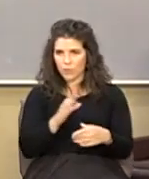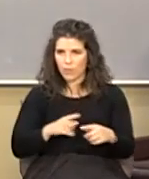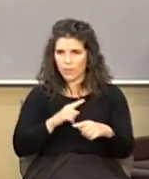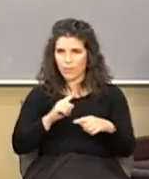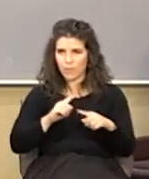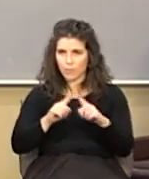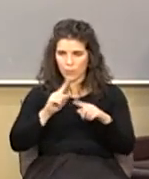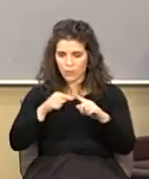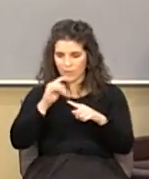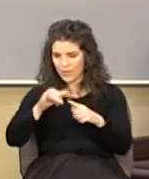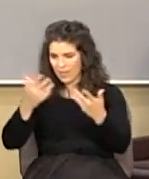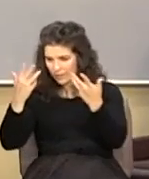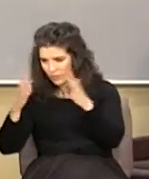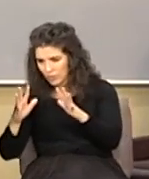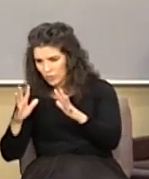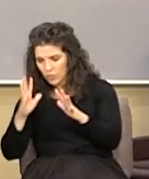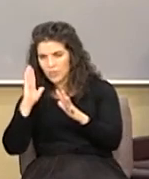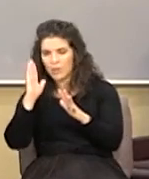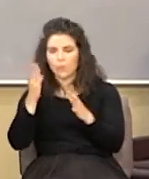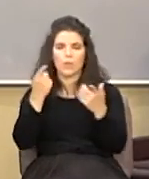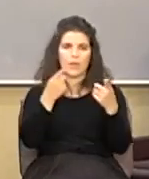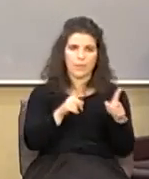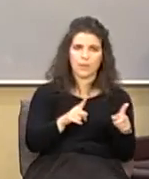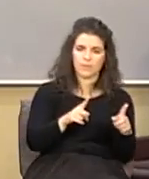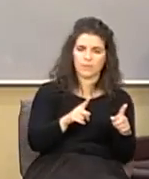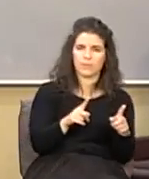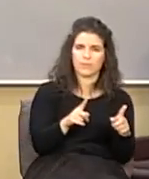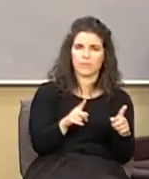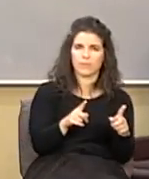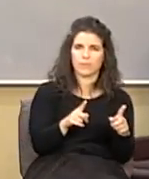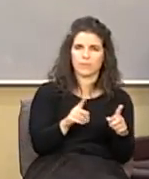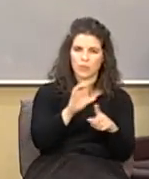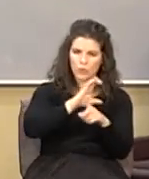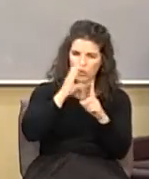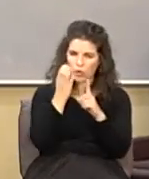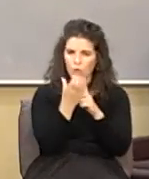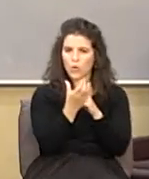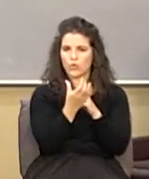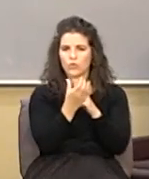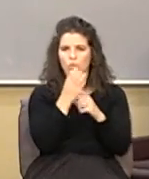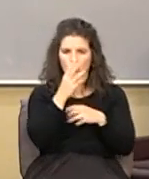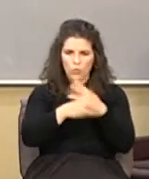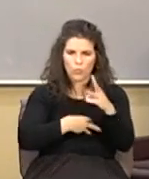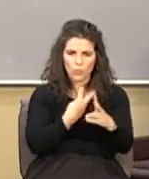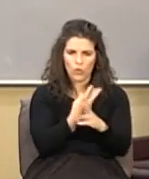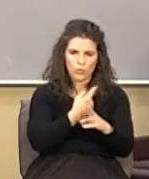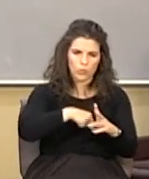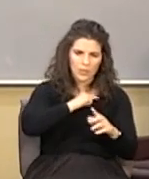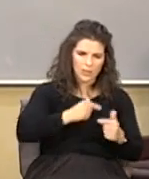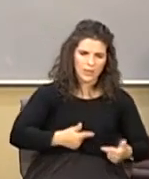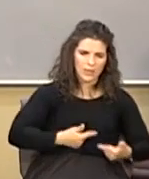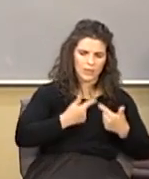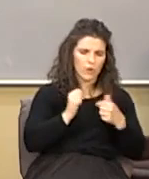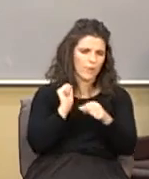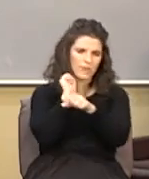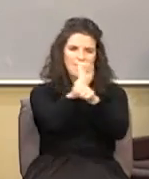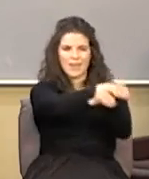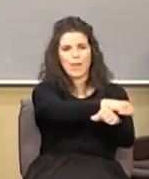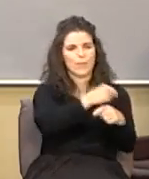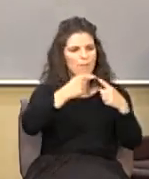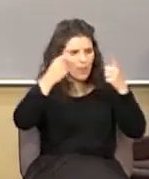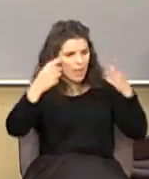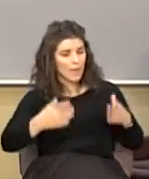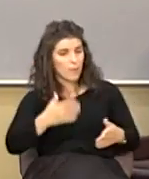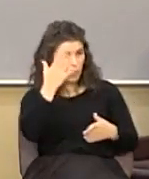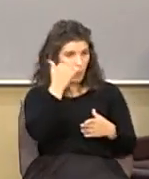but the thing that's going to be that's already working the culture the world we live in is already being dominated by the adversary